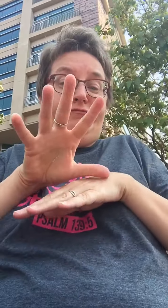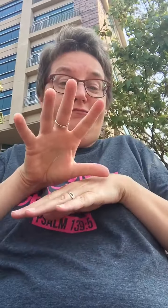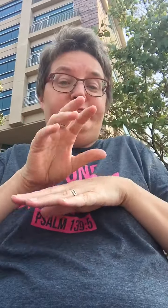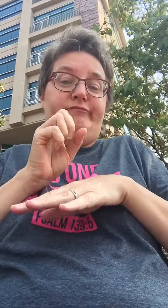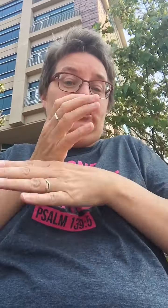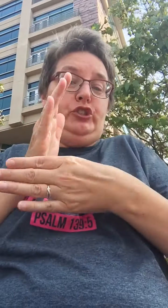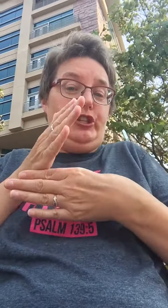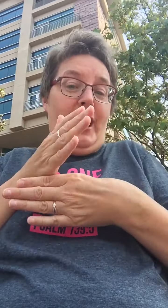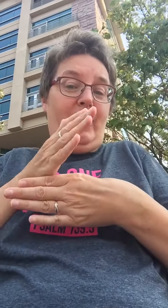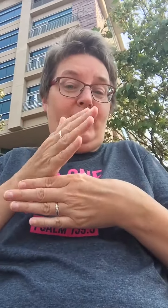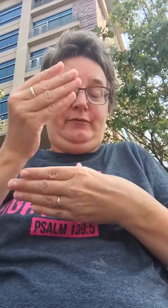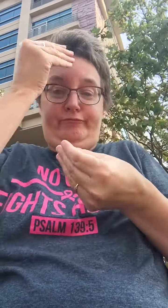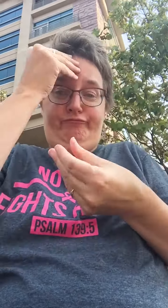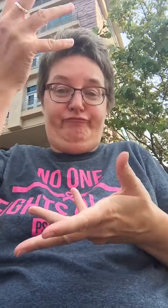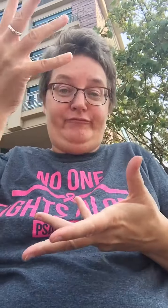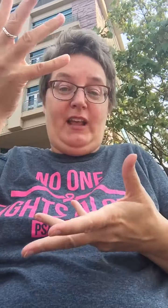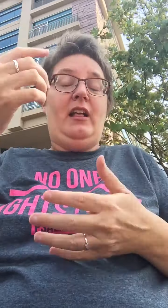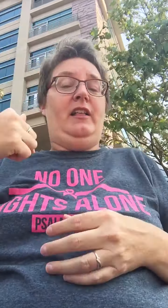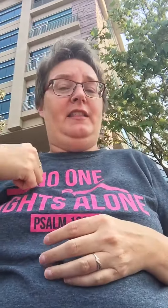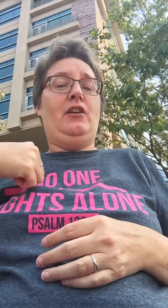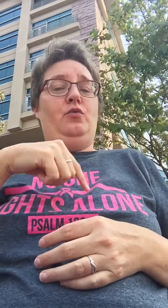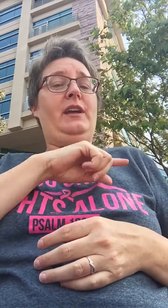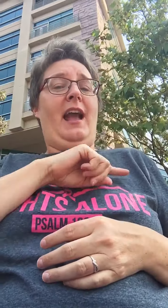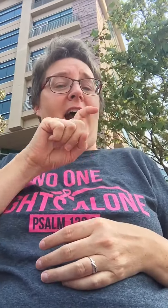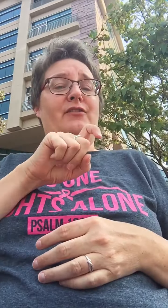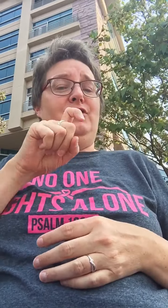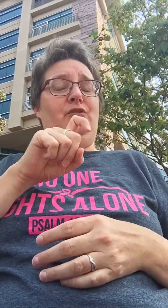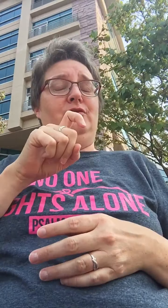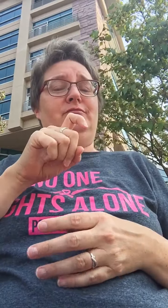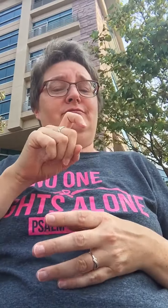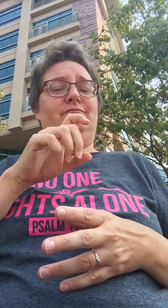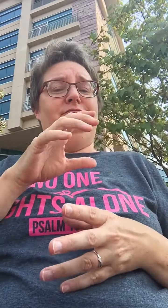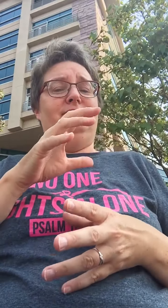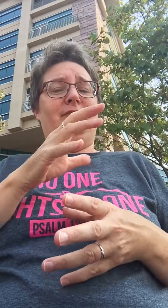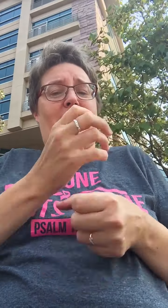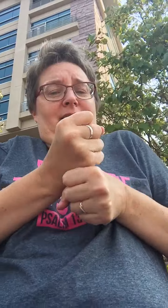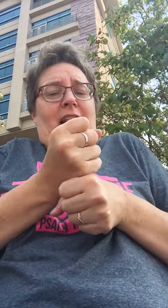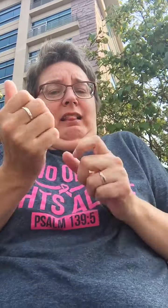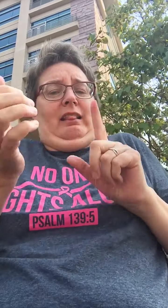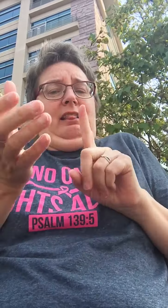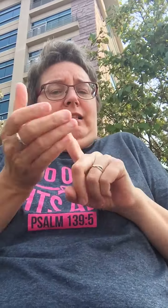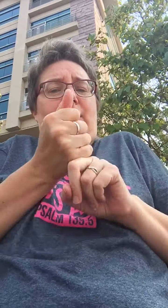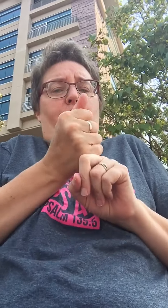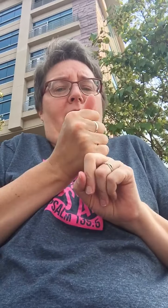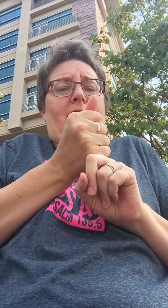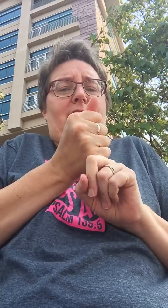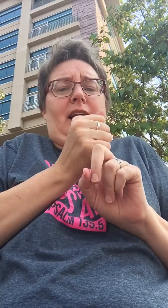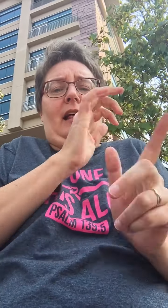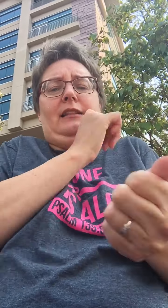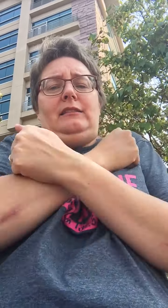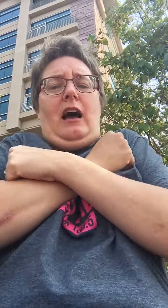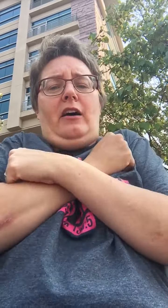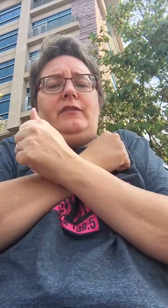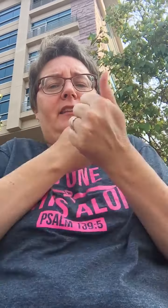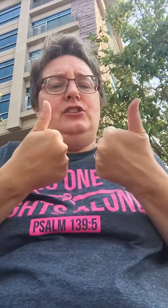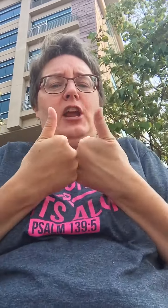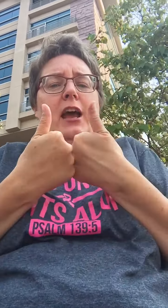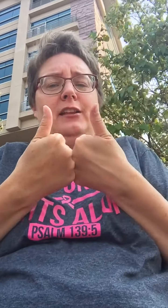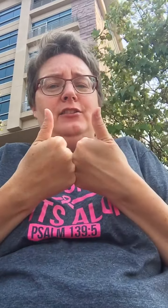to share, then we have to embrace of the challenge